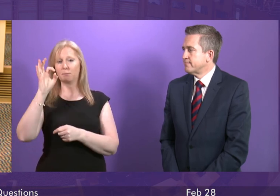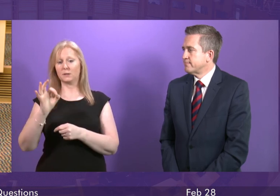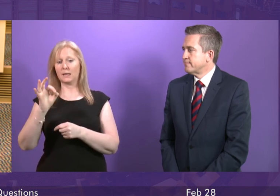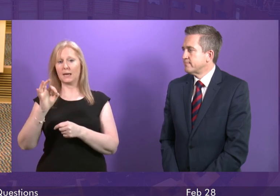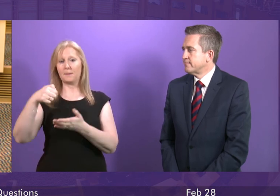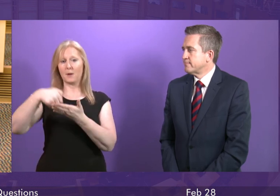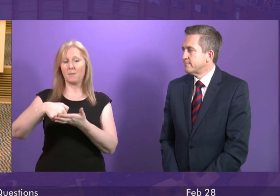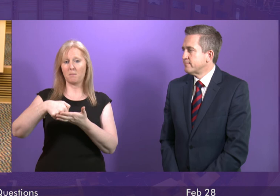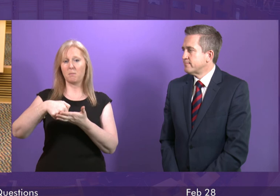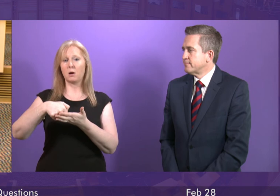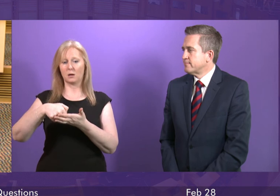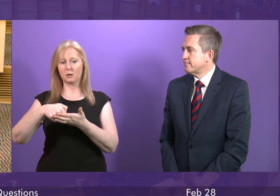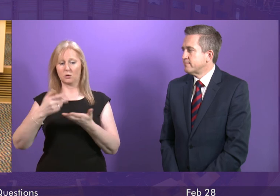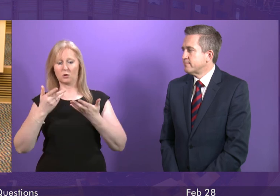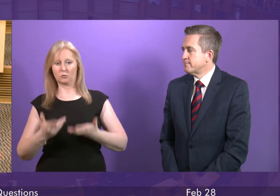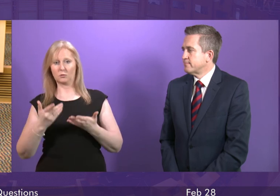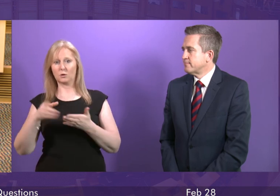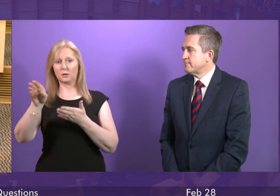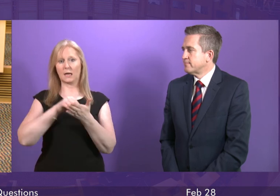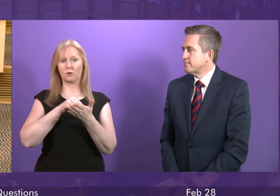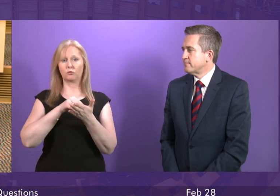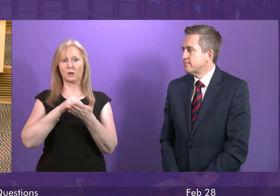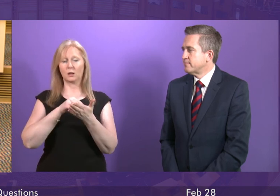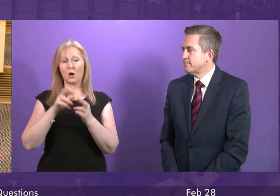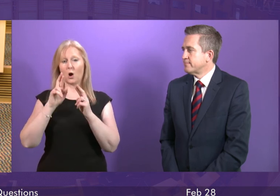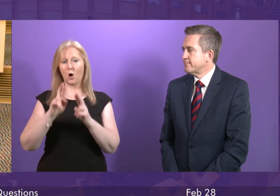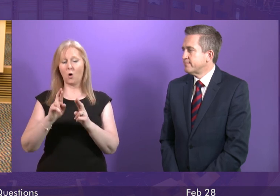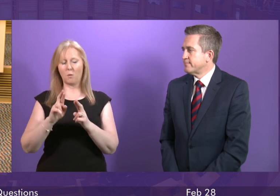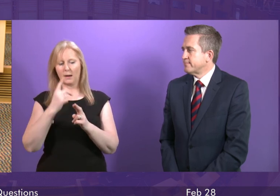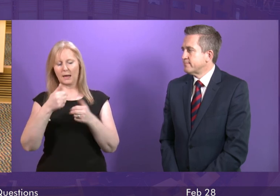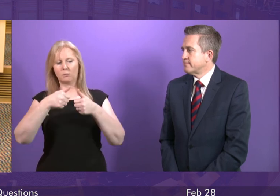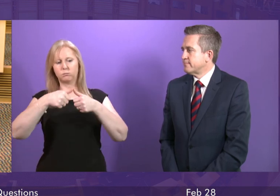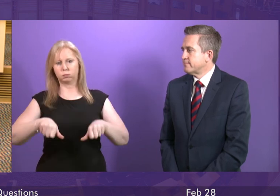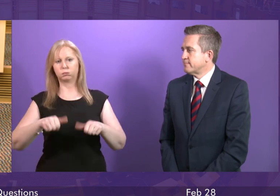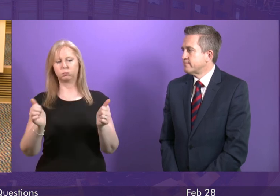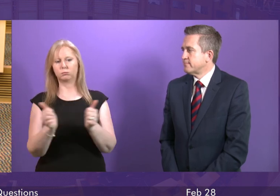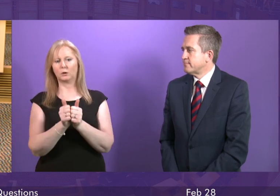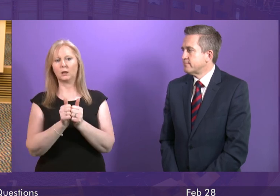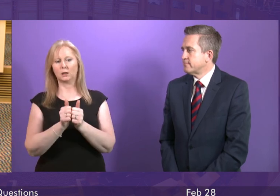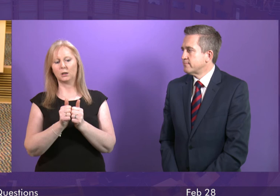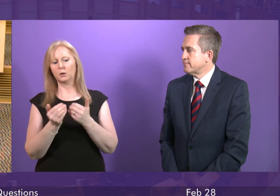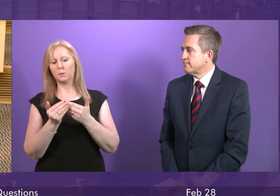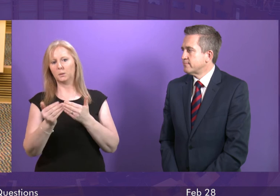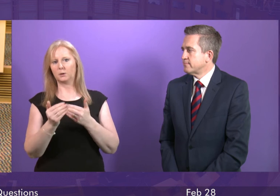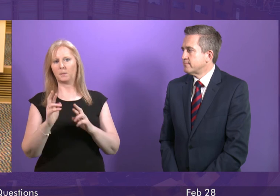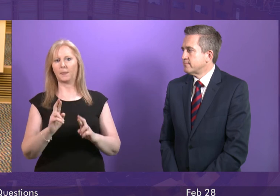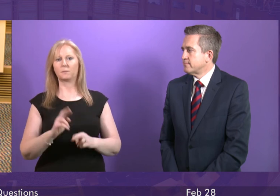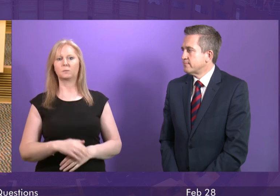to current salaries, and I hope we can reach a resolution of that dispute in the near future as well, because it is not in